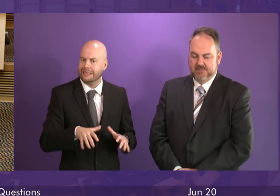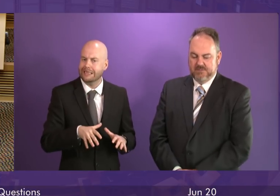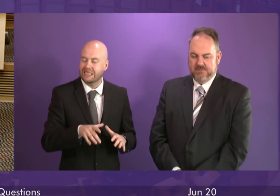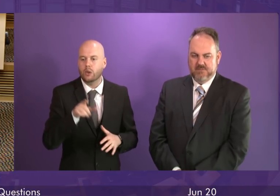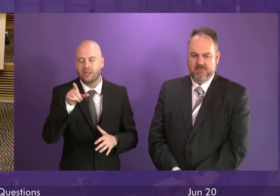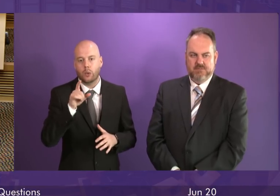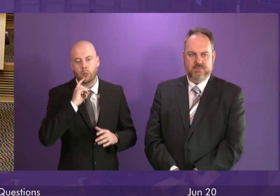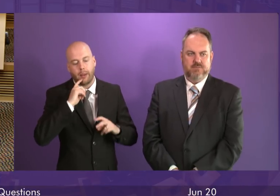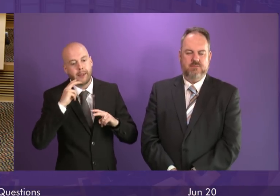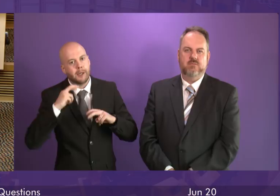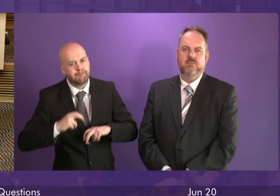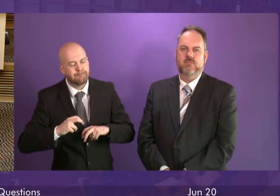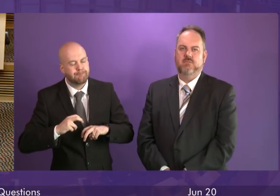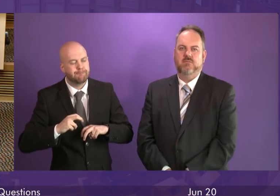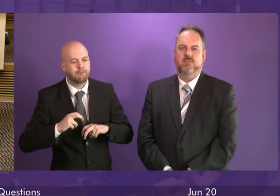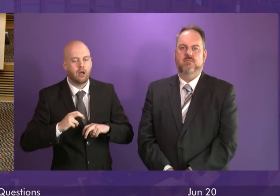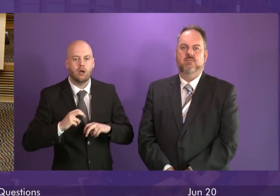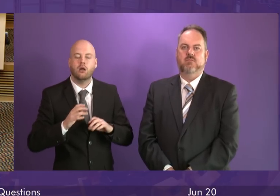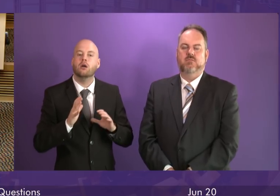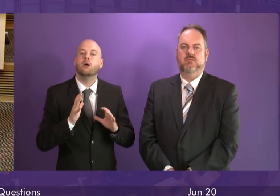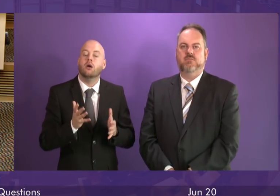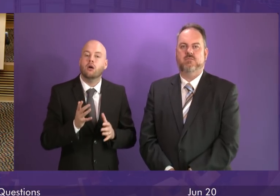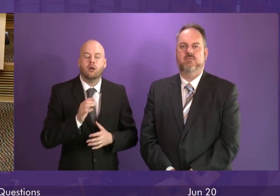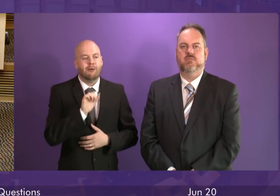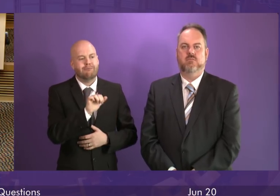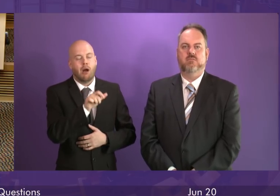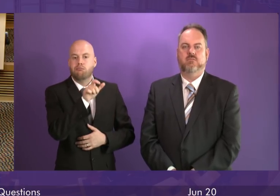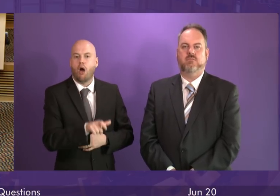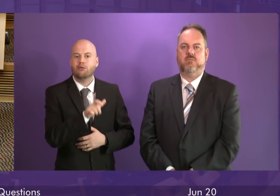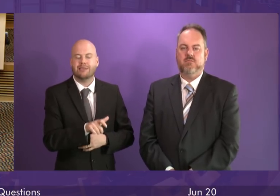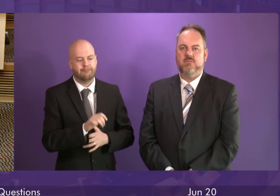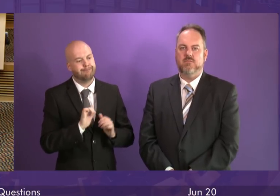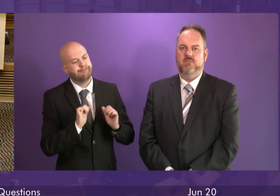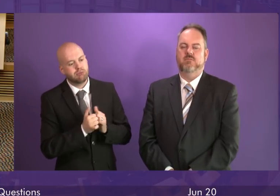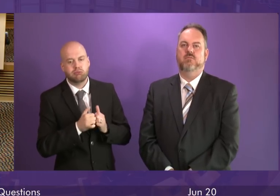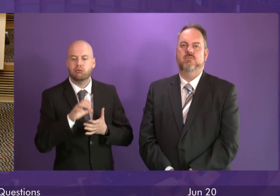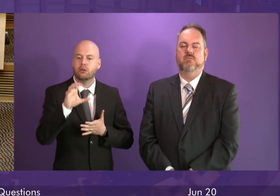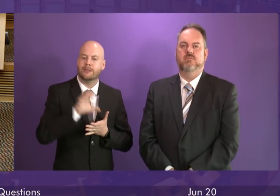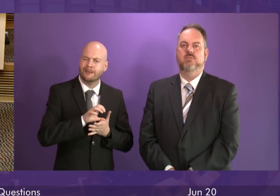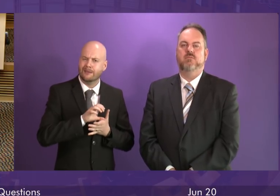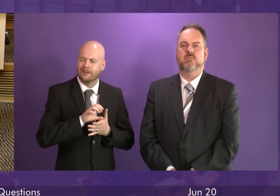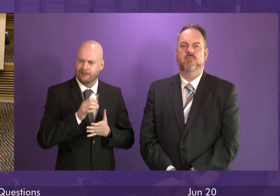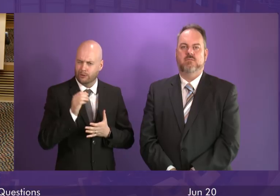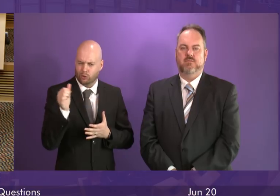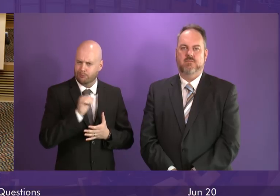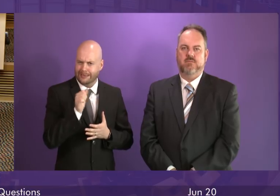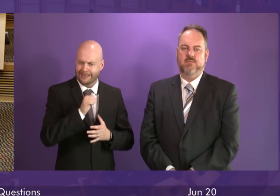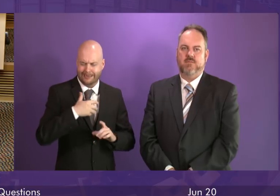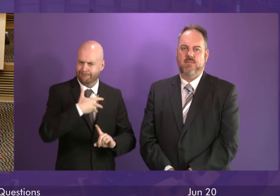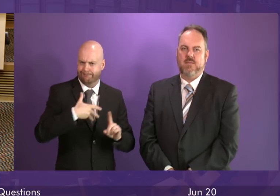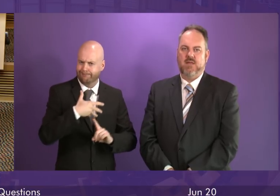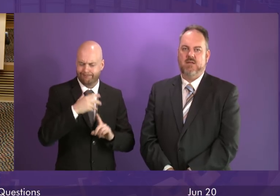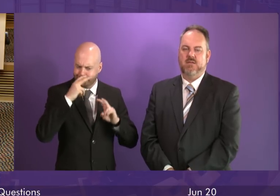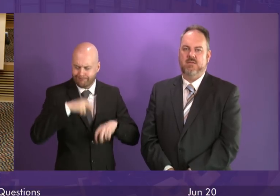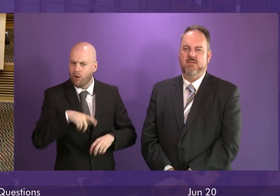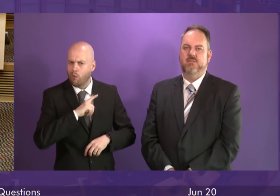given the apparent scale of the settlement, and I think it is understandable that questions are being raised by Richard Lyell and by others. While the Scottish